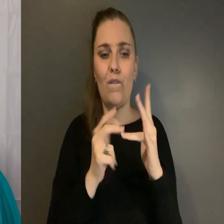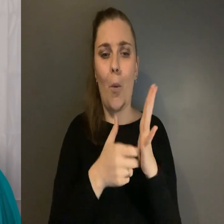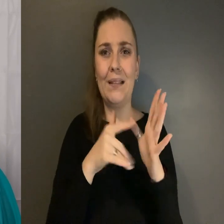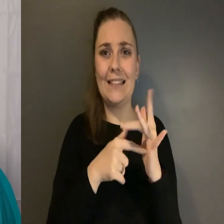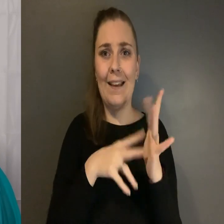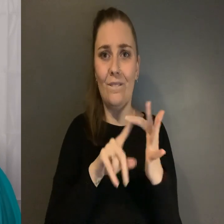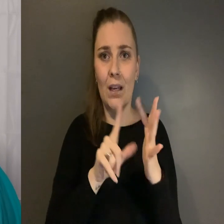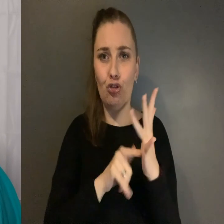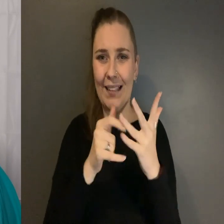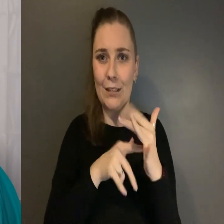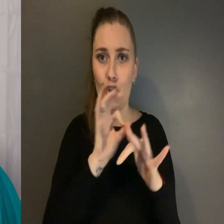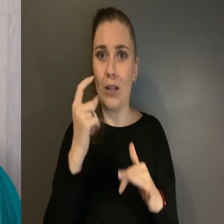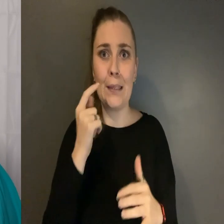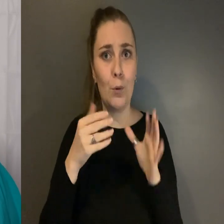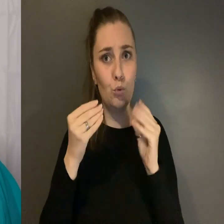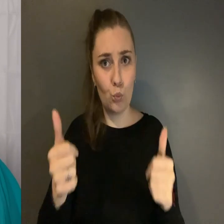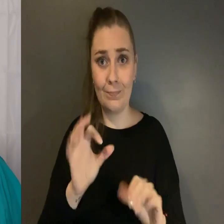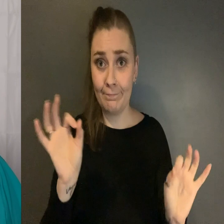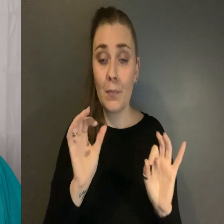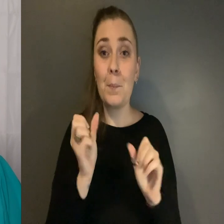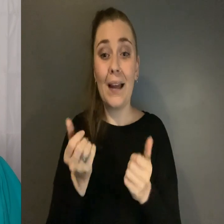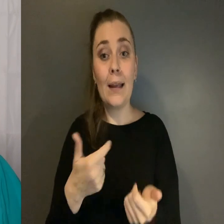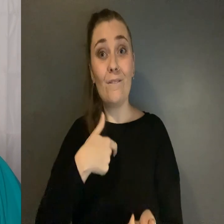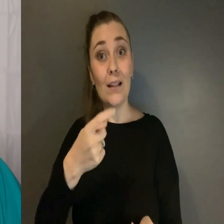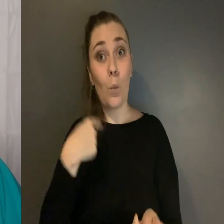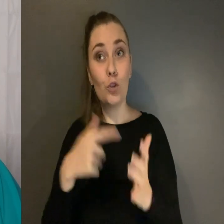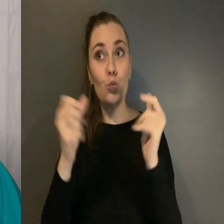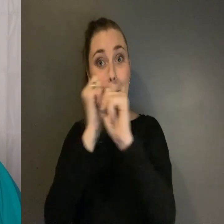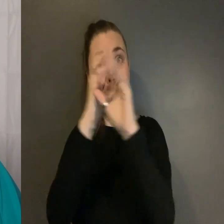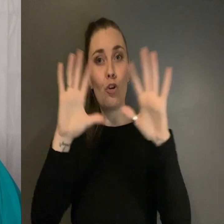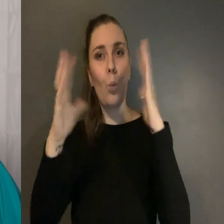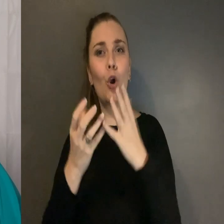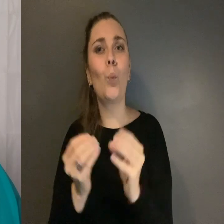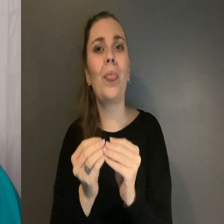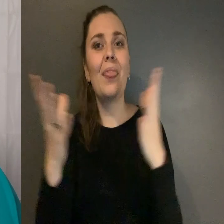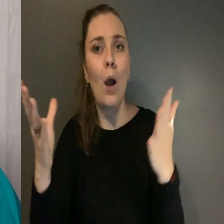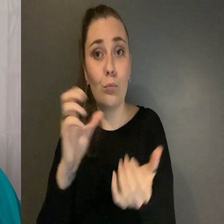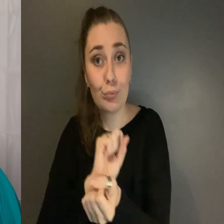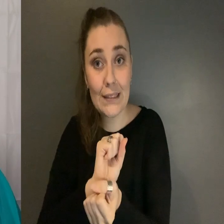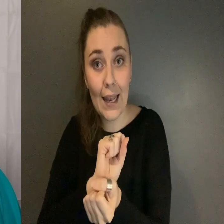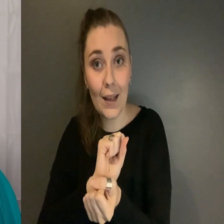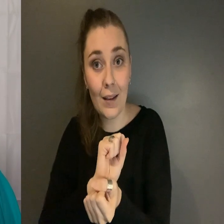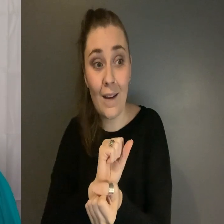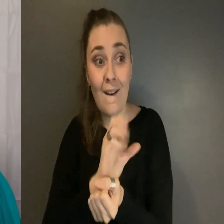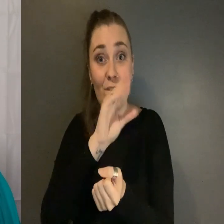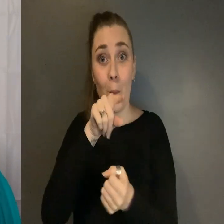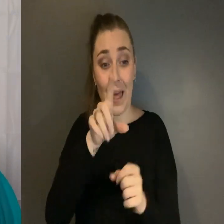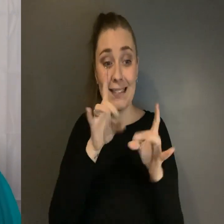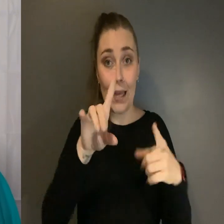It invites us to imagine a world without prisons And from that starting point to